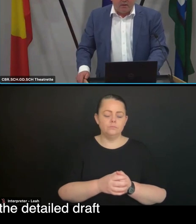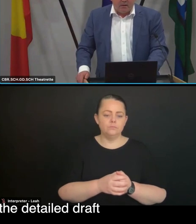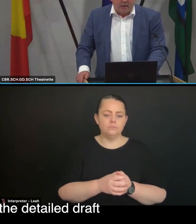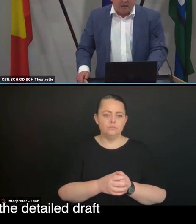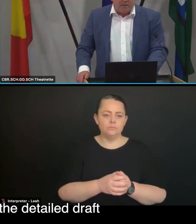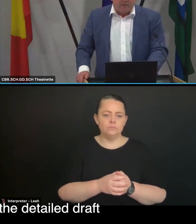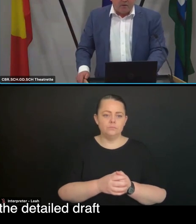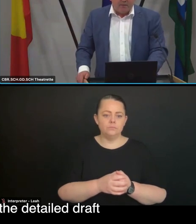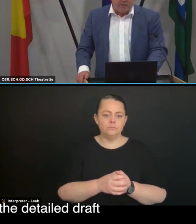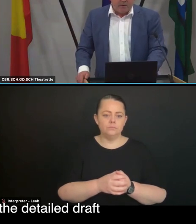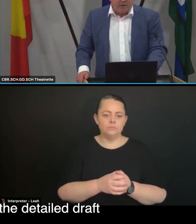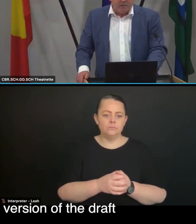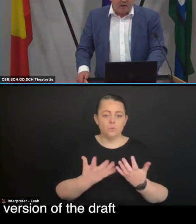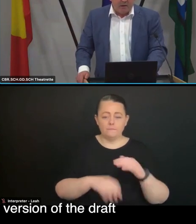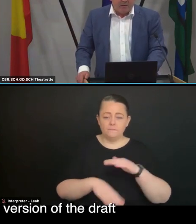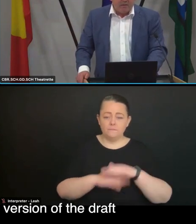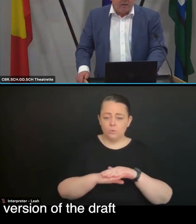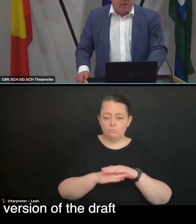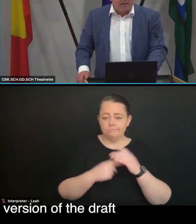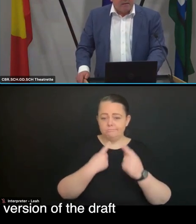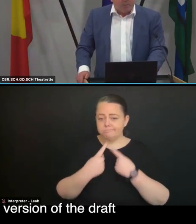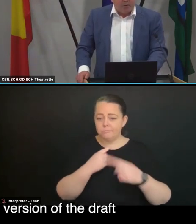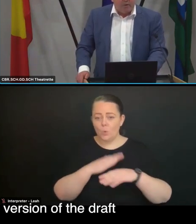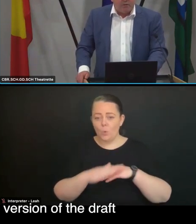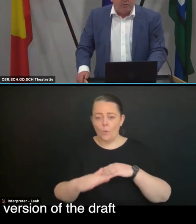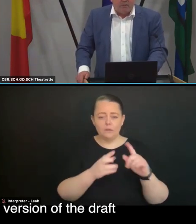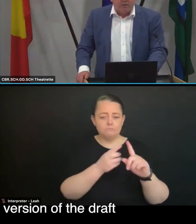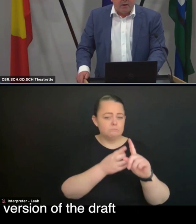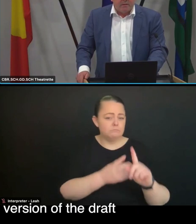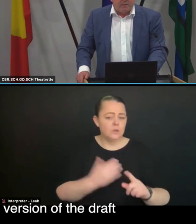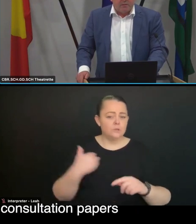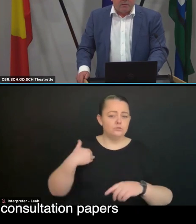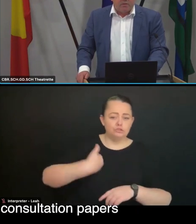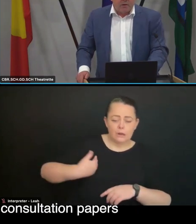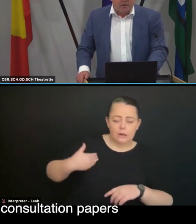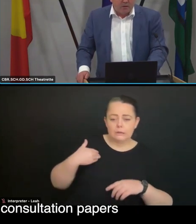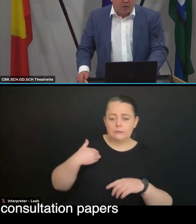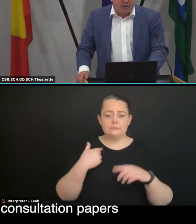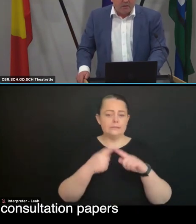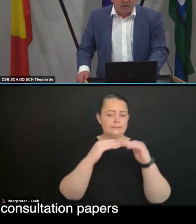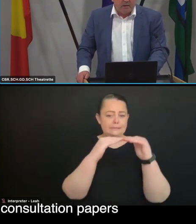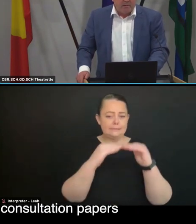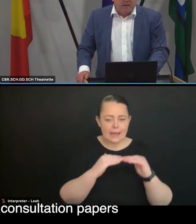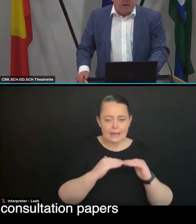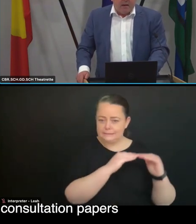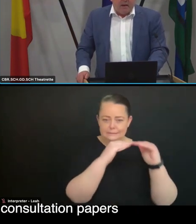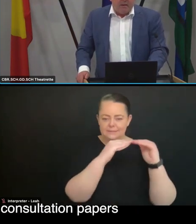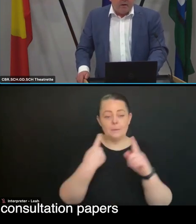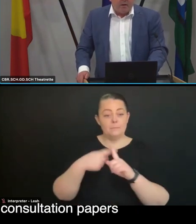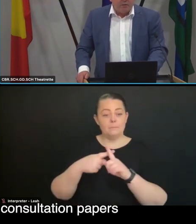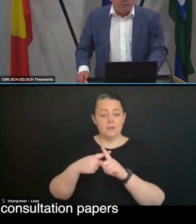the detailed draft strength and standards, a summary version of the draft strength and quality standards,